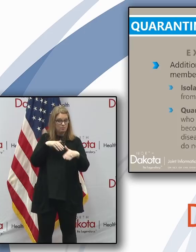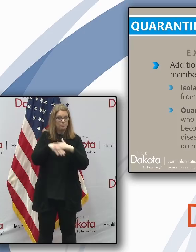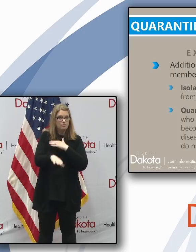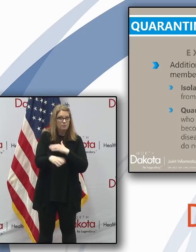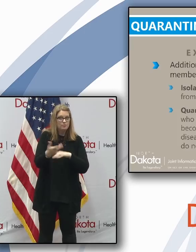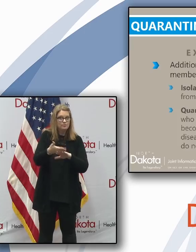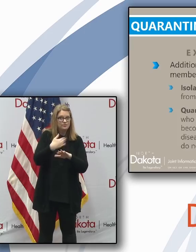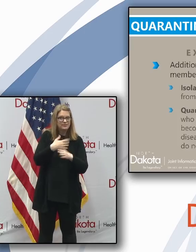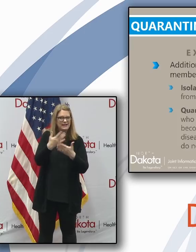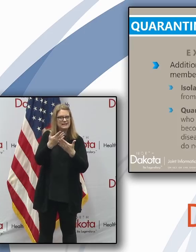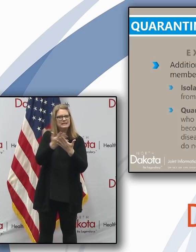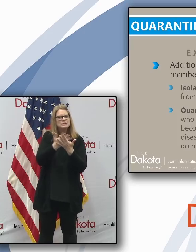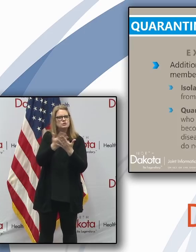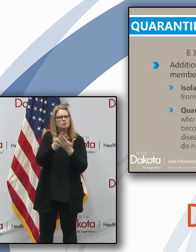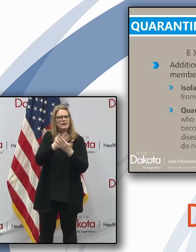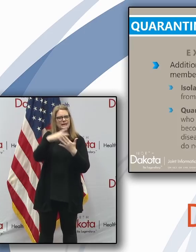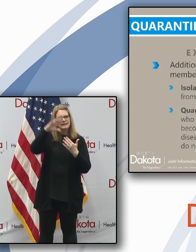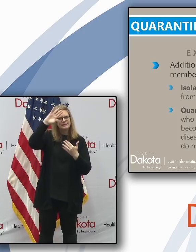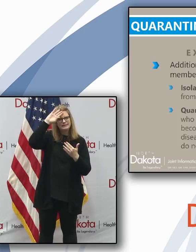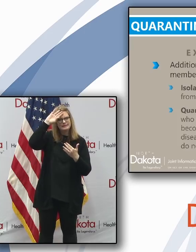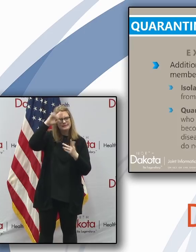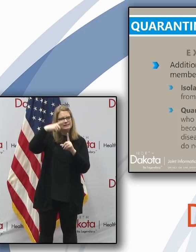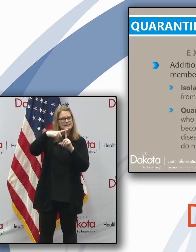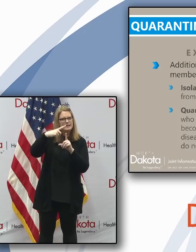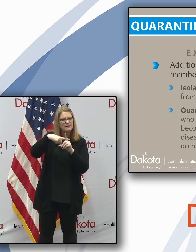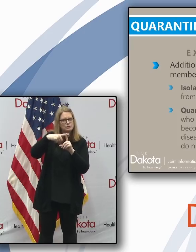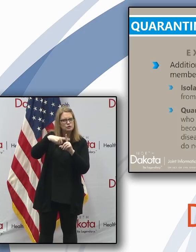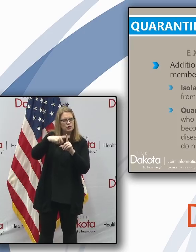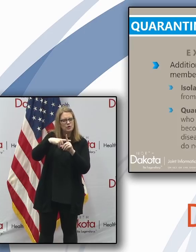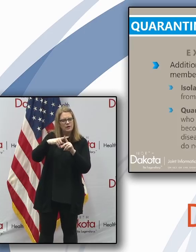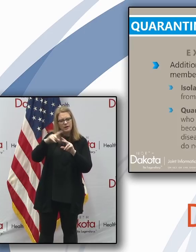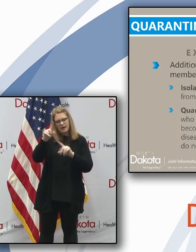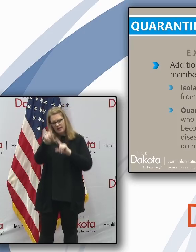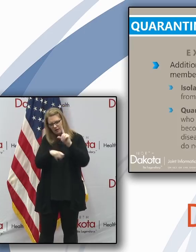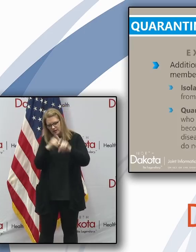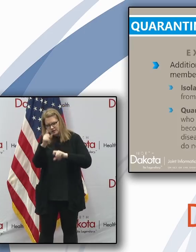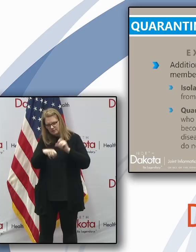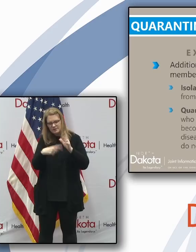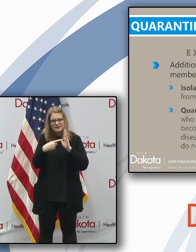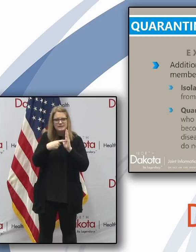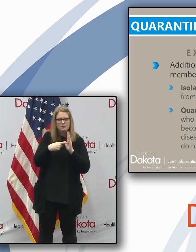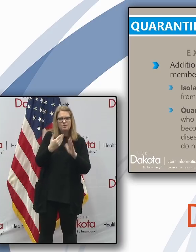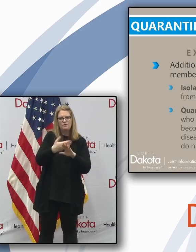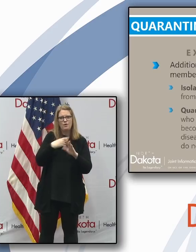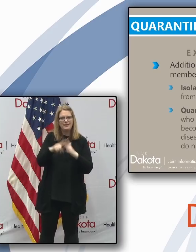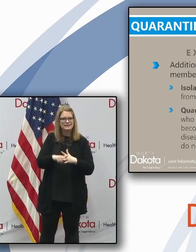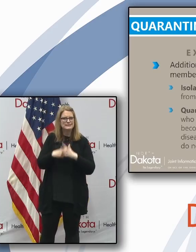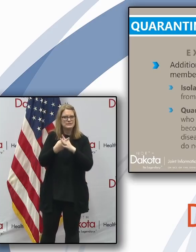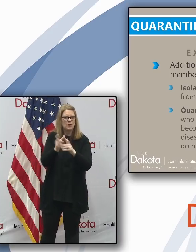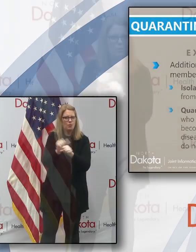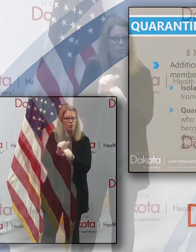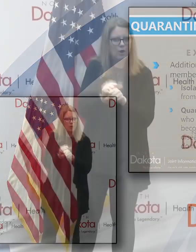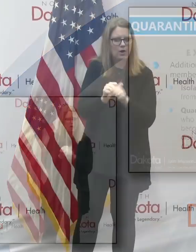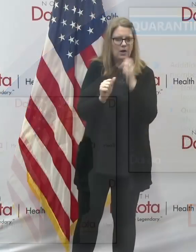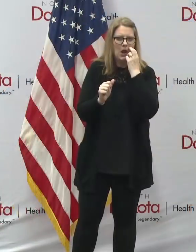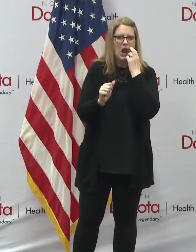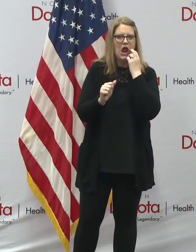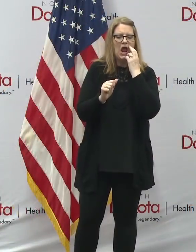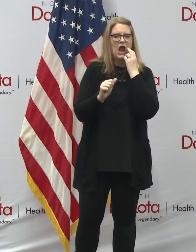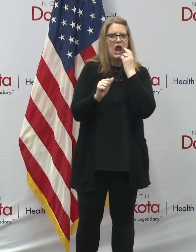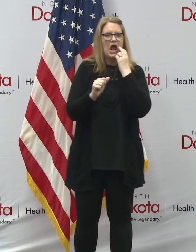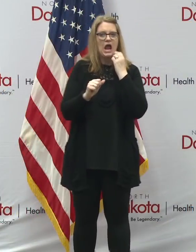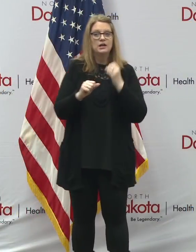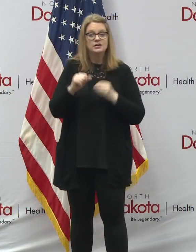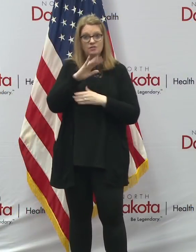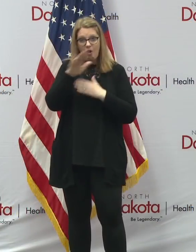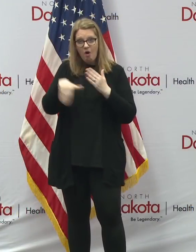and assessing for symptoms prior to letting them start work. Having the person wear a face